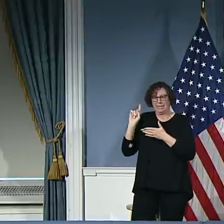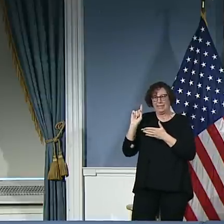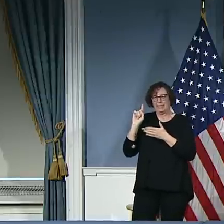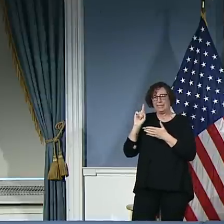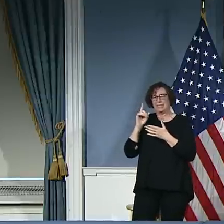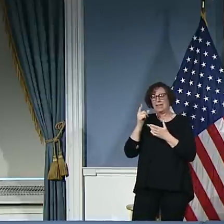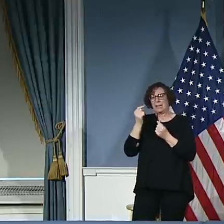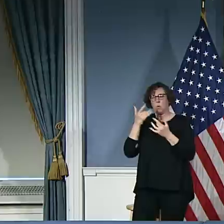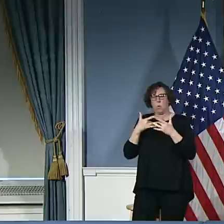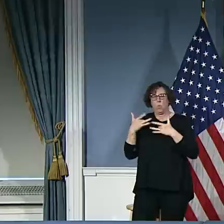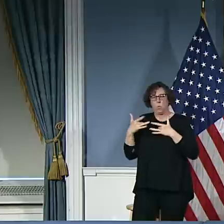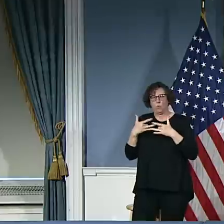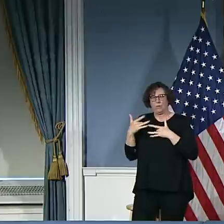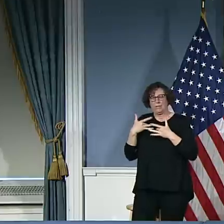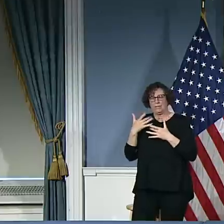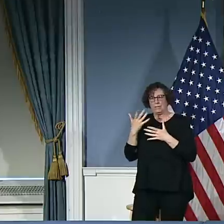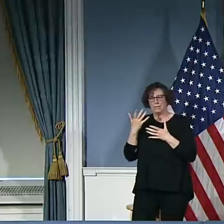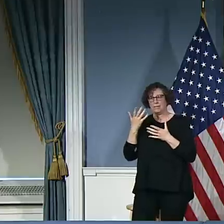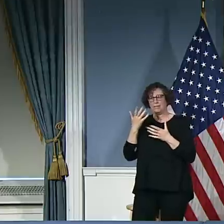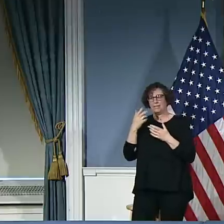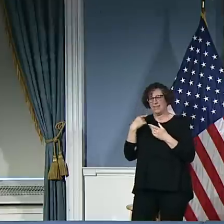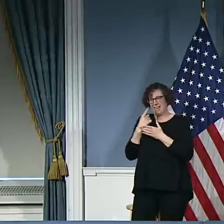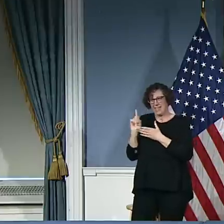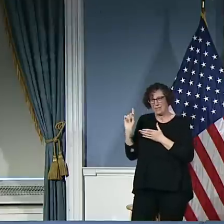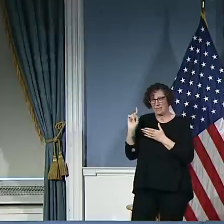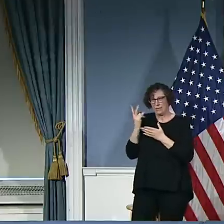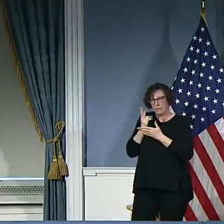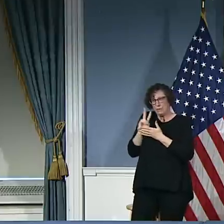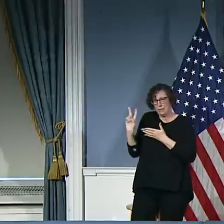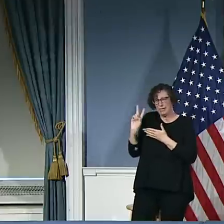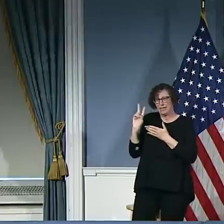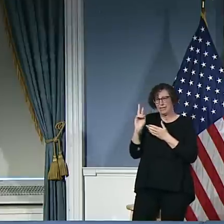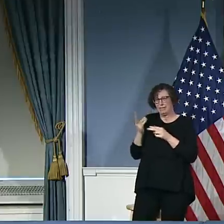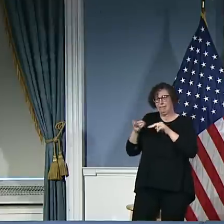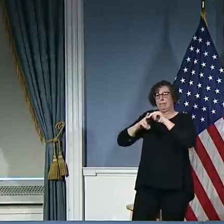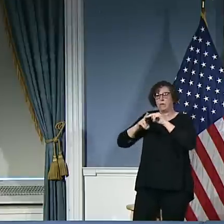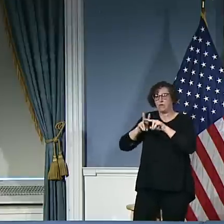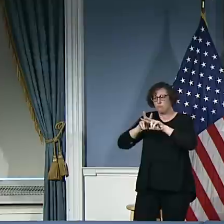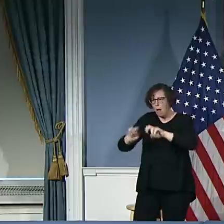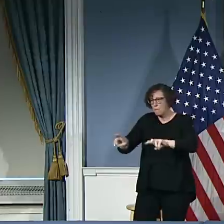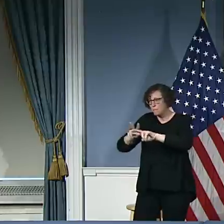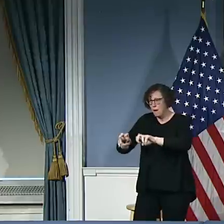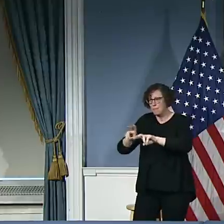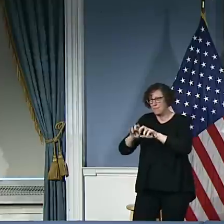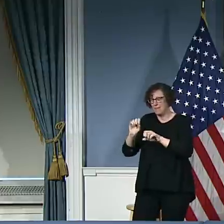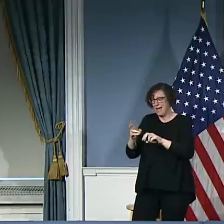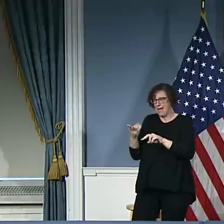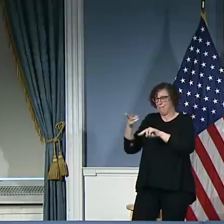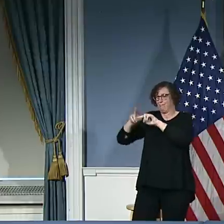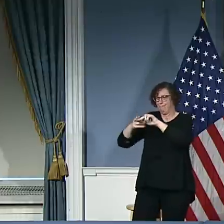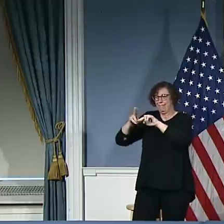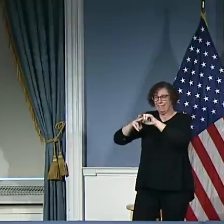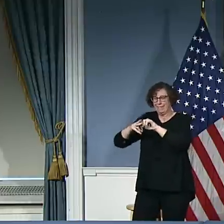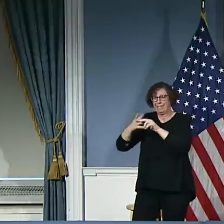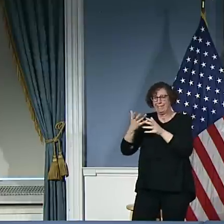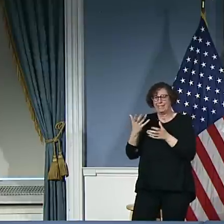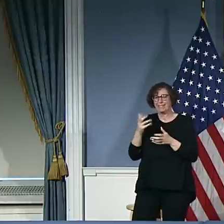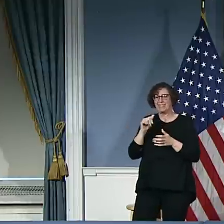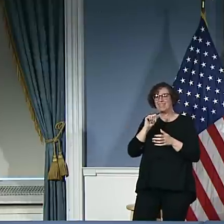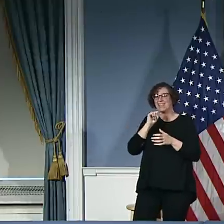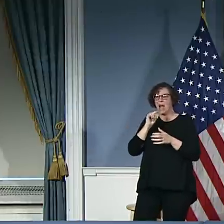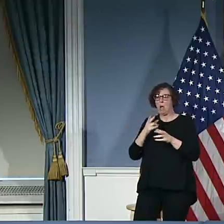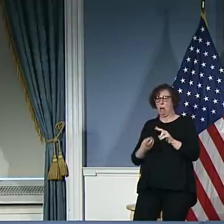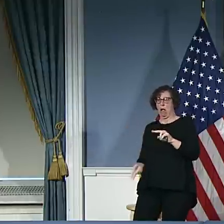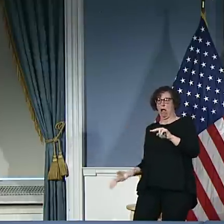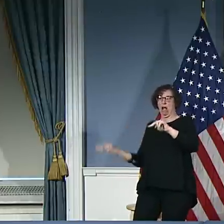in robberies. Last week, it was not a huge increase, but it was still up, and that tells you a little bit about what we're facing in robberies, that it's